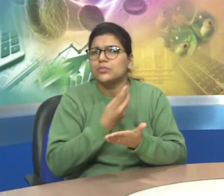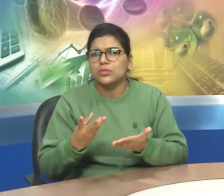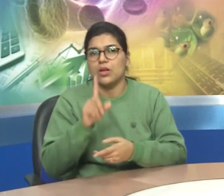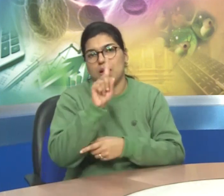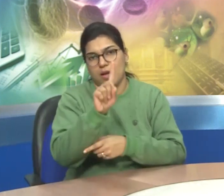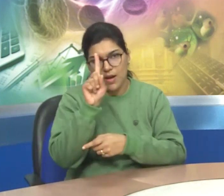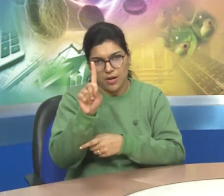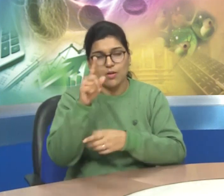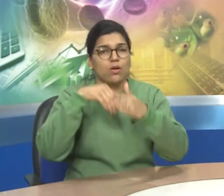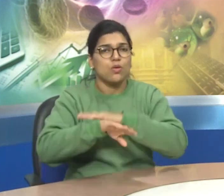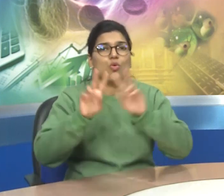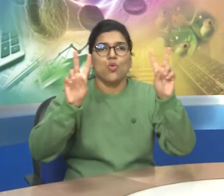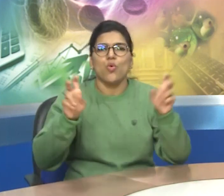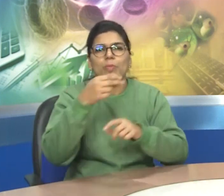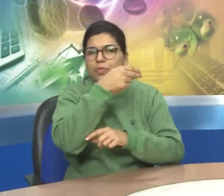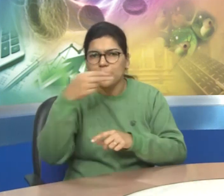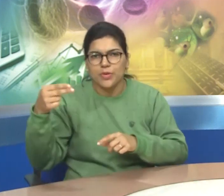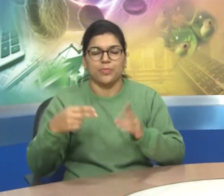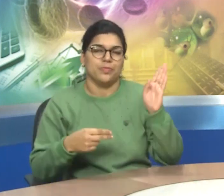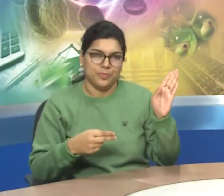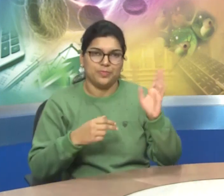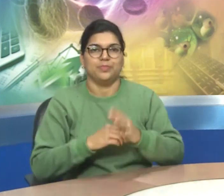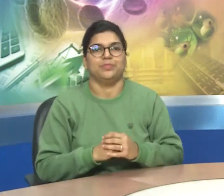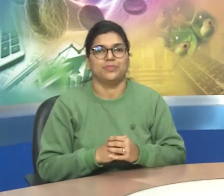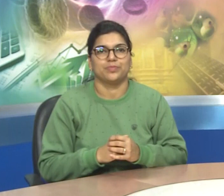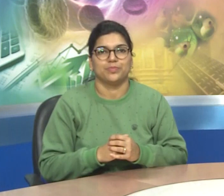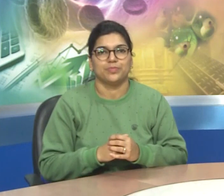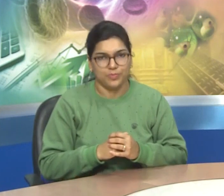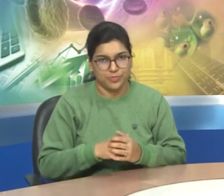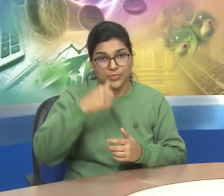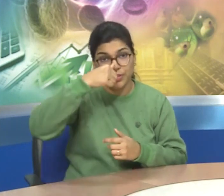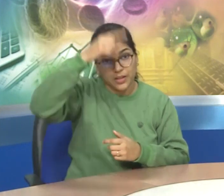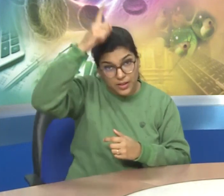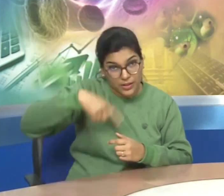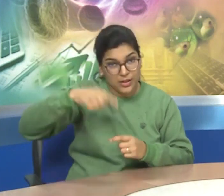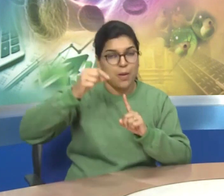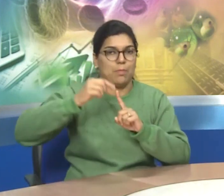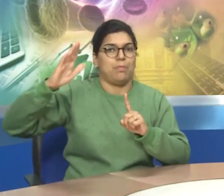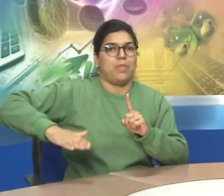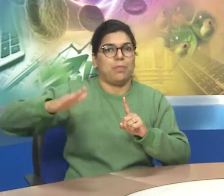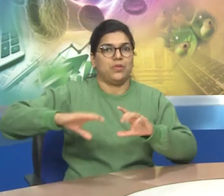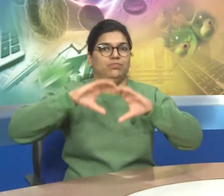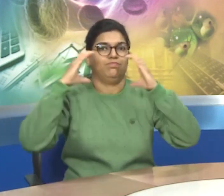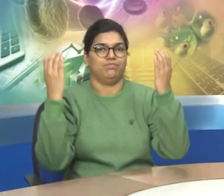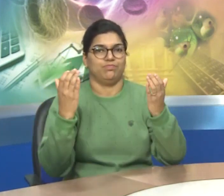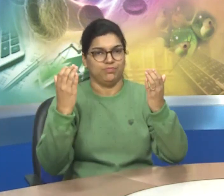level we are doing lesson number 11 name of the lesson is Parliament of India